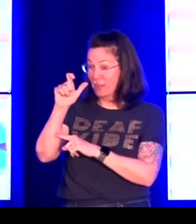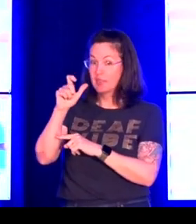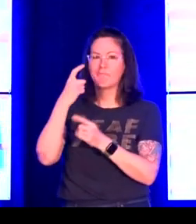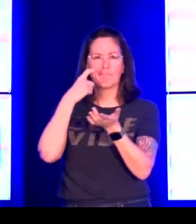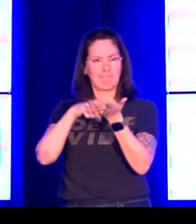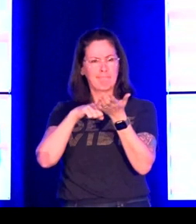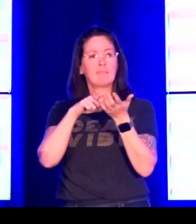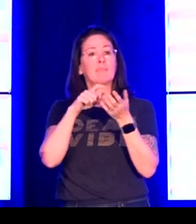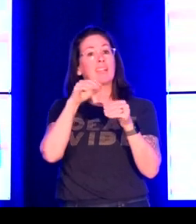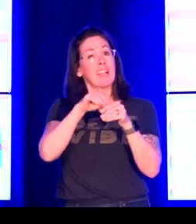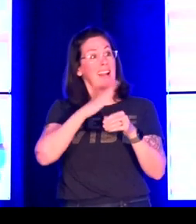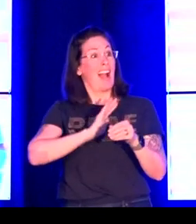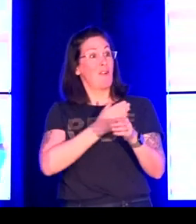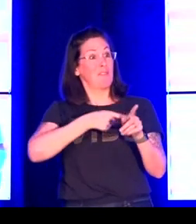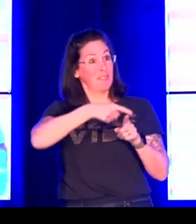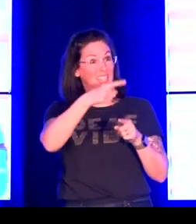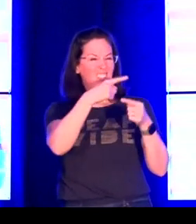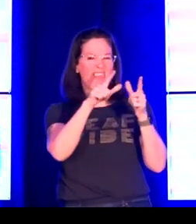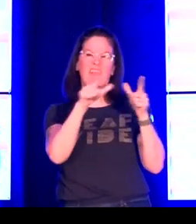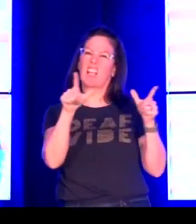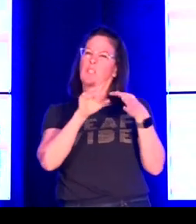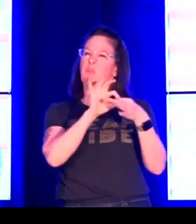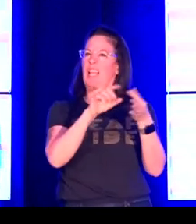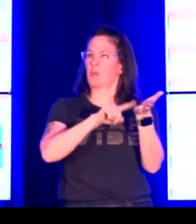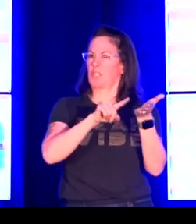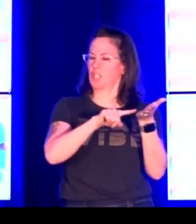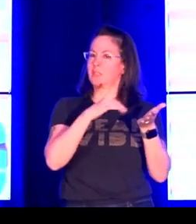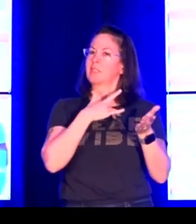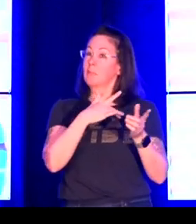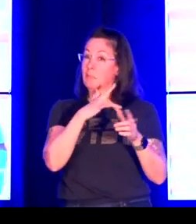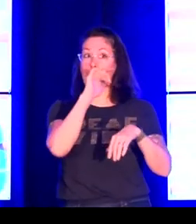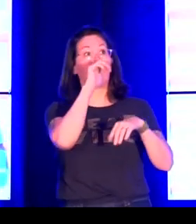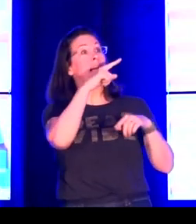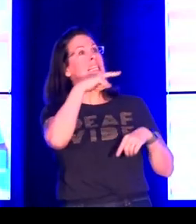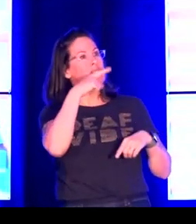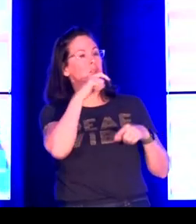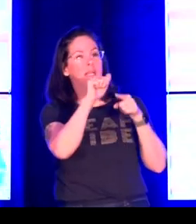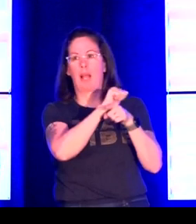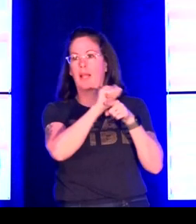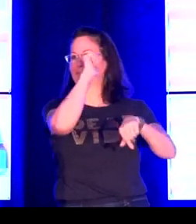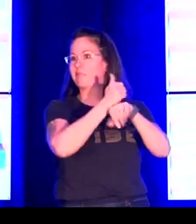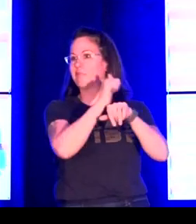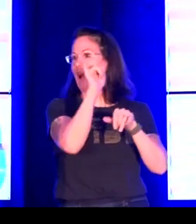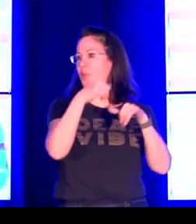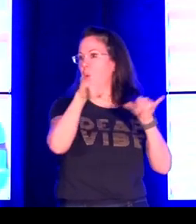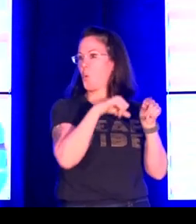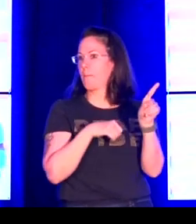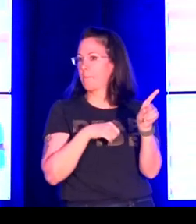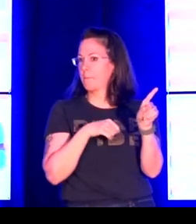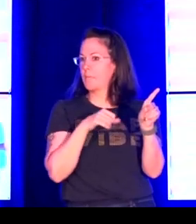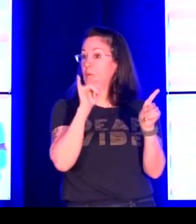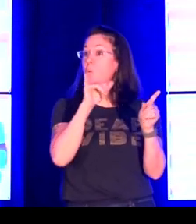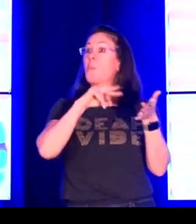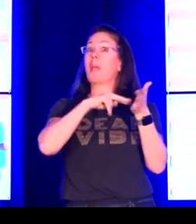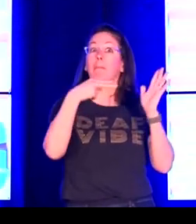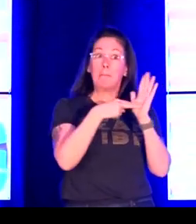Gabrielle Hodges recognizes that